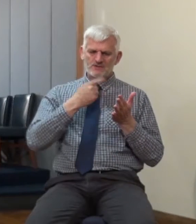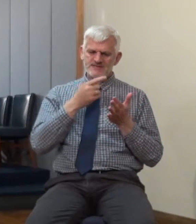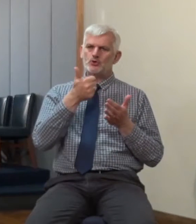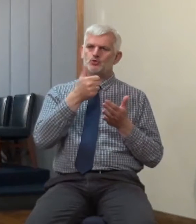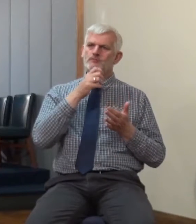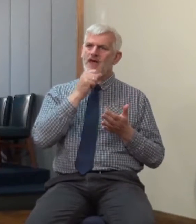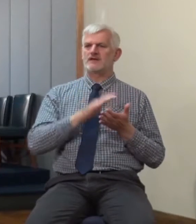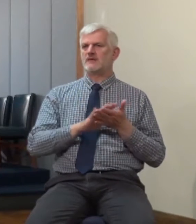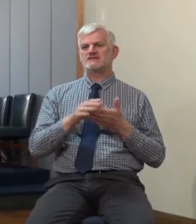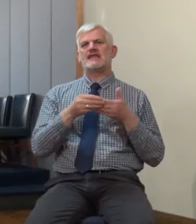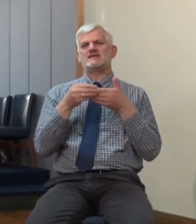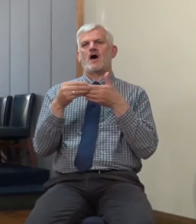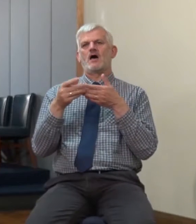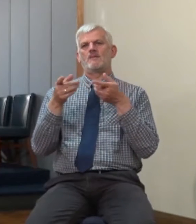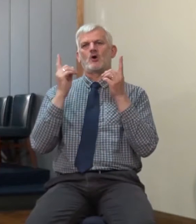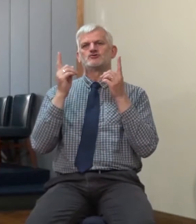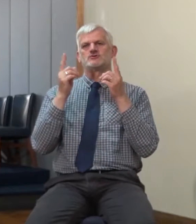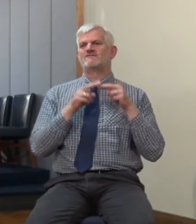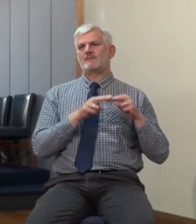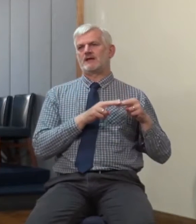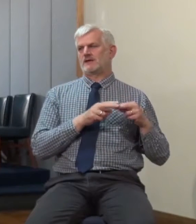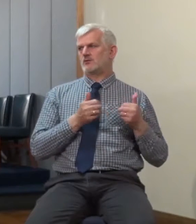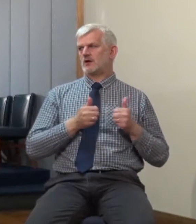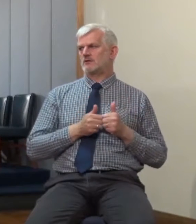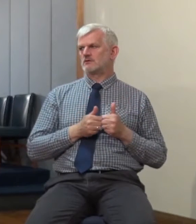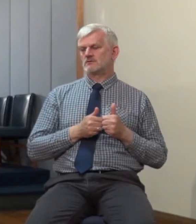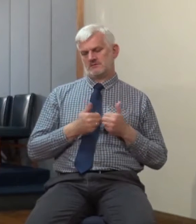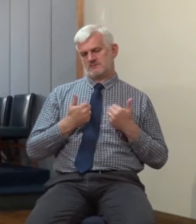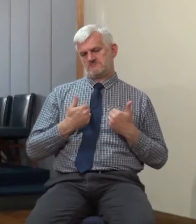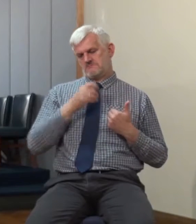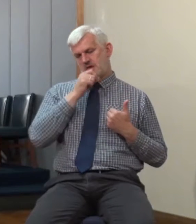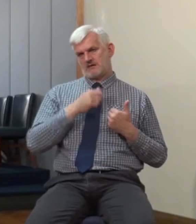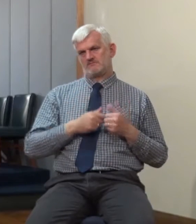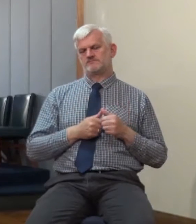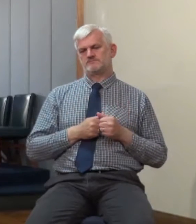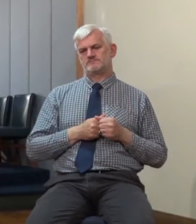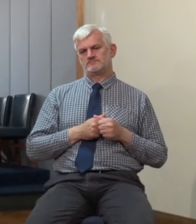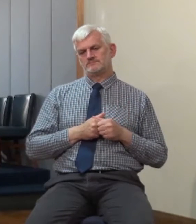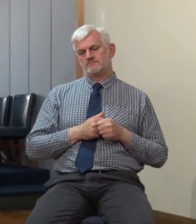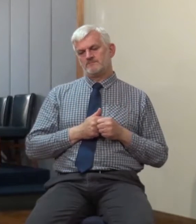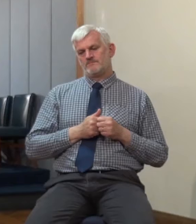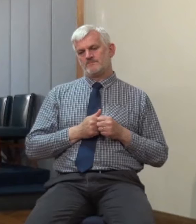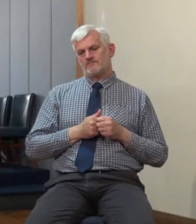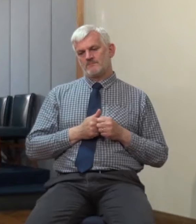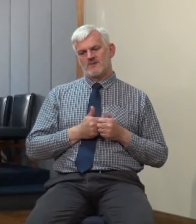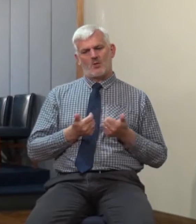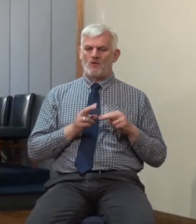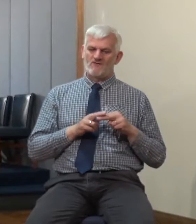of the family, that's the sentence. If the husband or father or head of